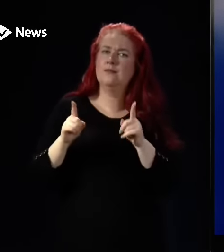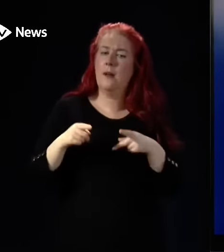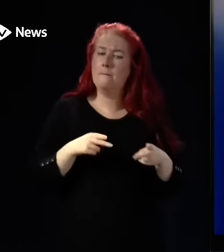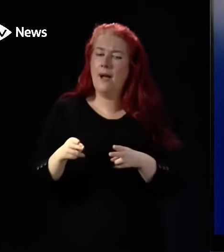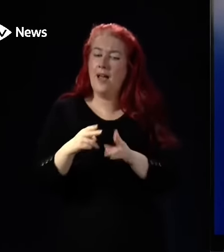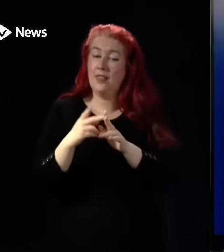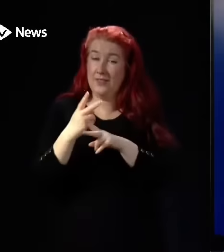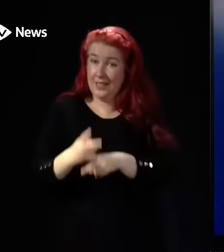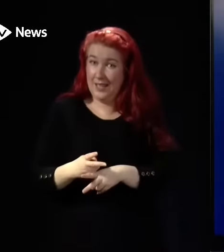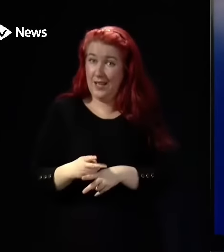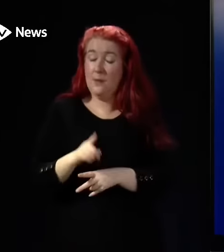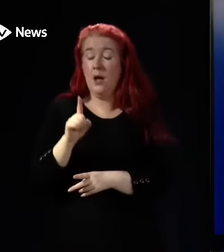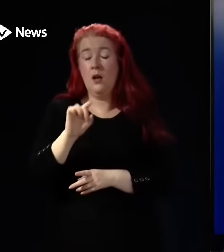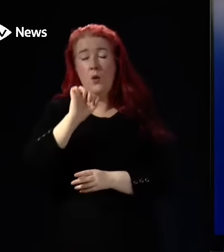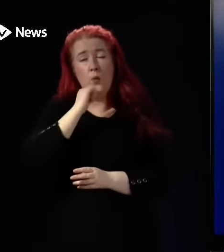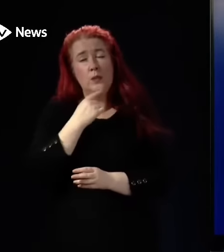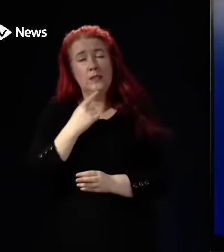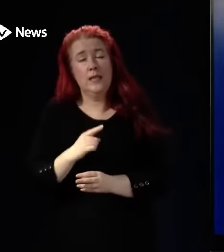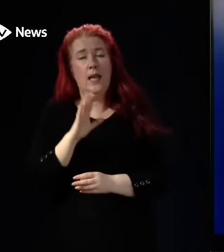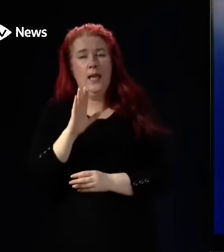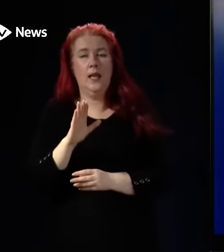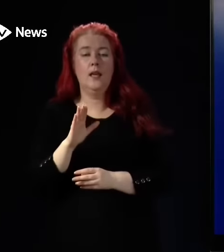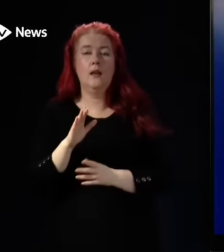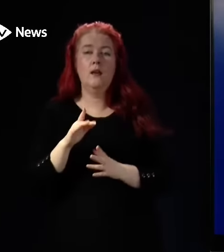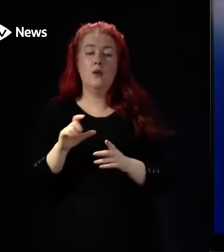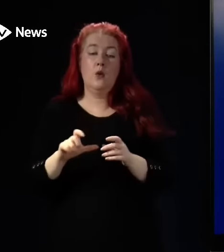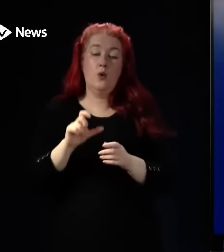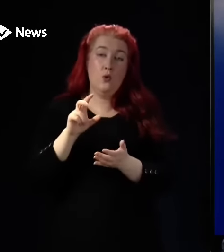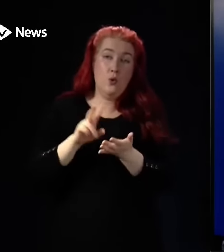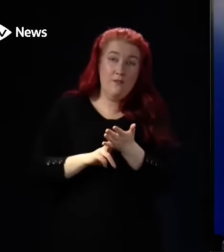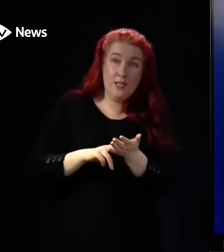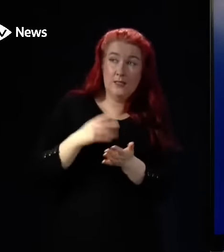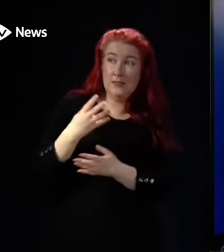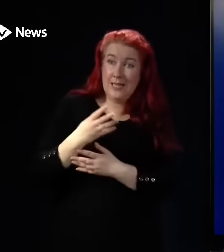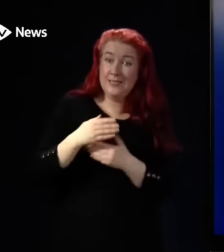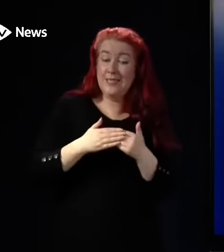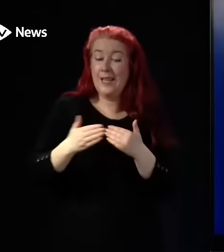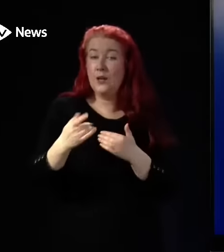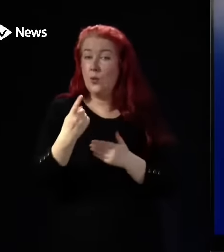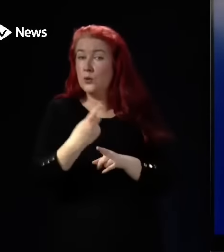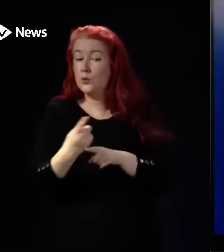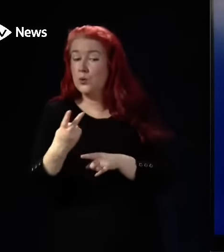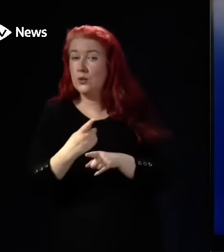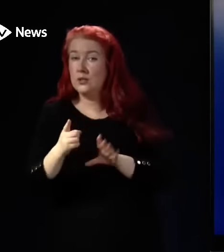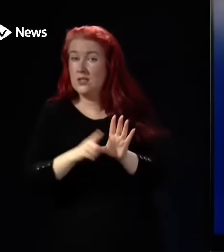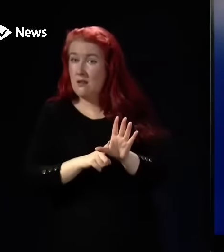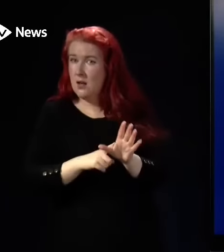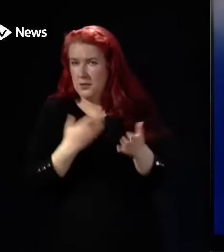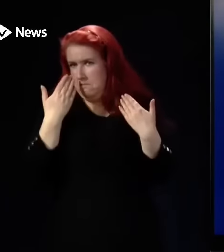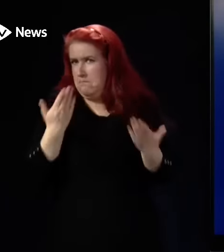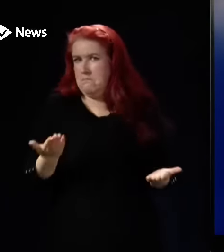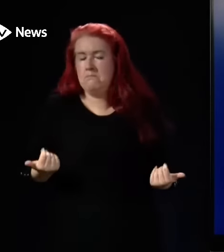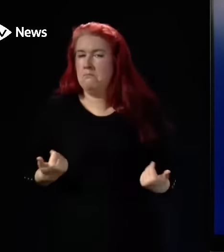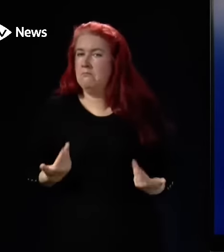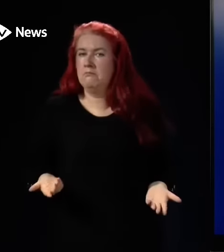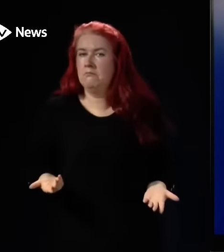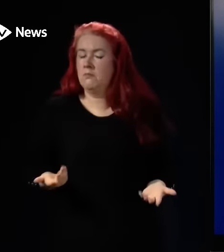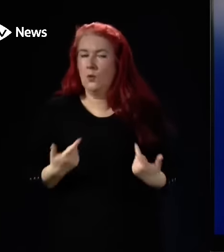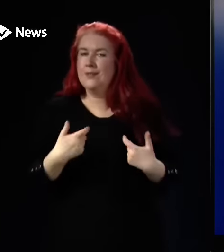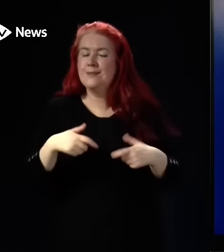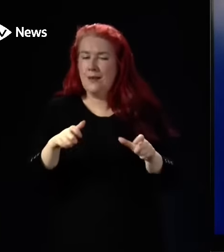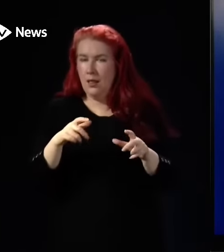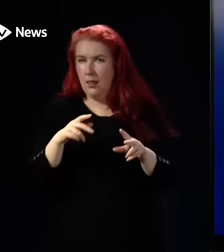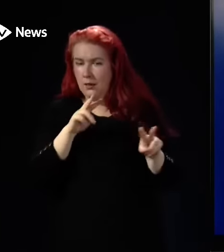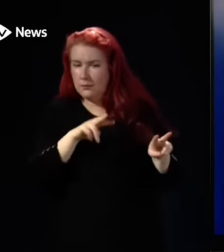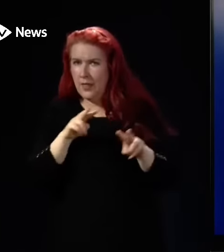But what I would say is that the path of COVID over the next couple of years remains uncertain. You know, we're monitoring closely the